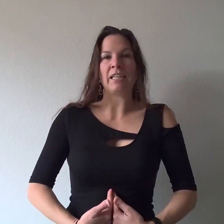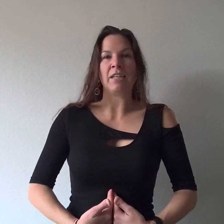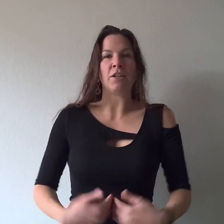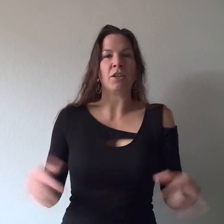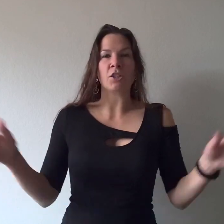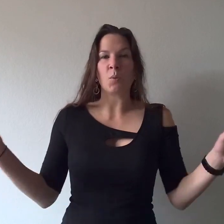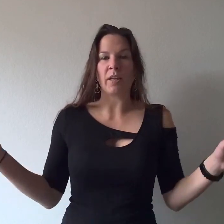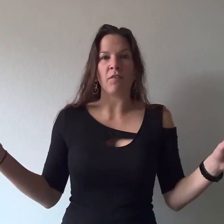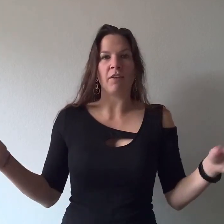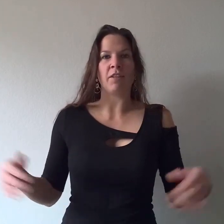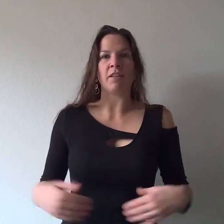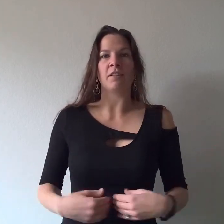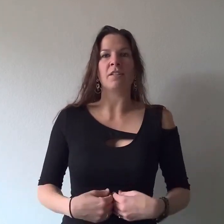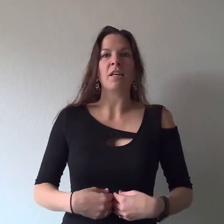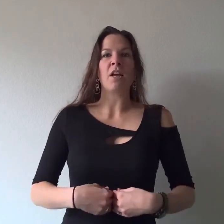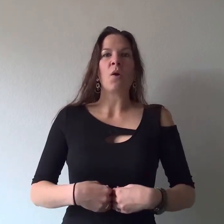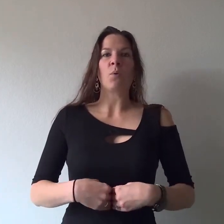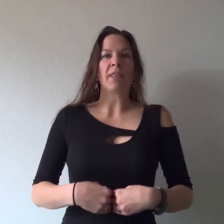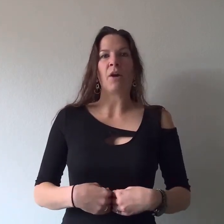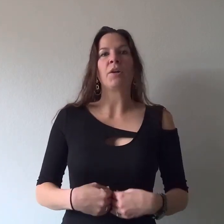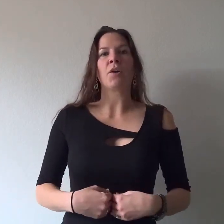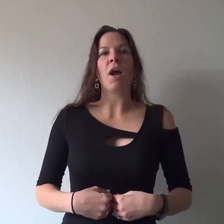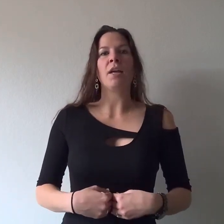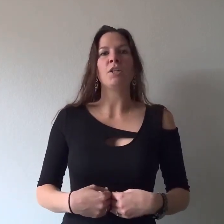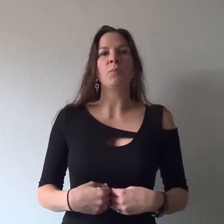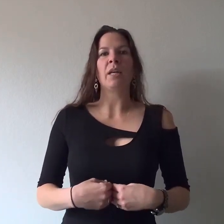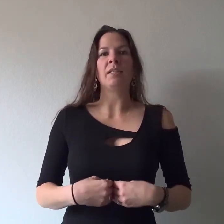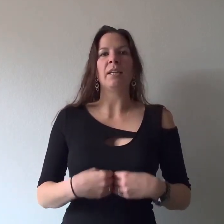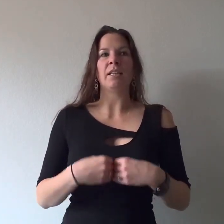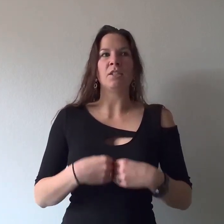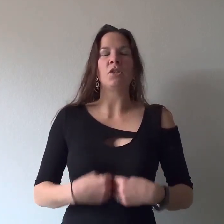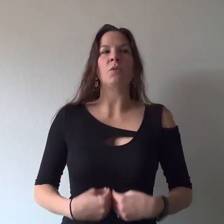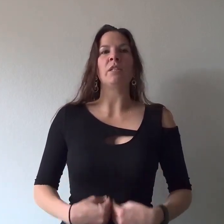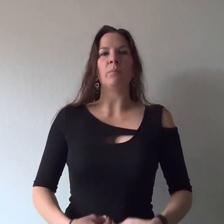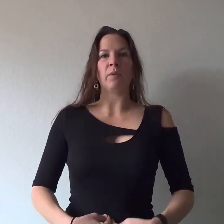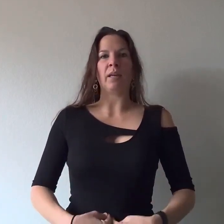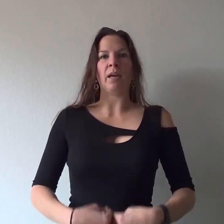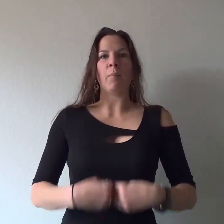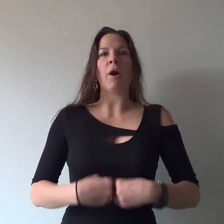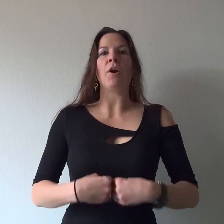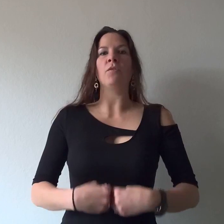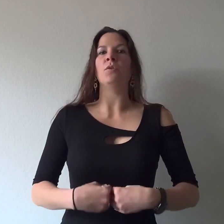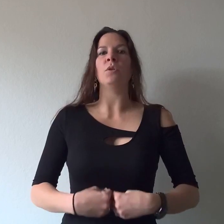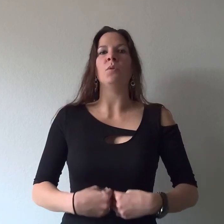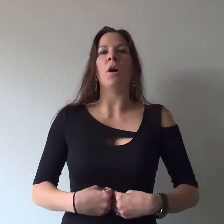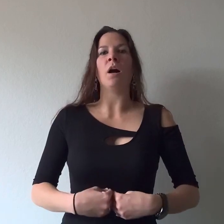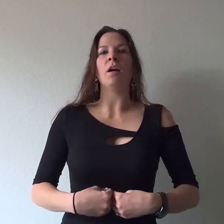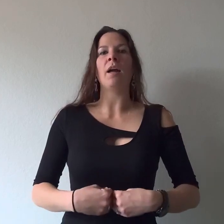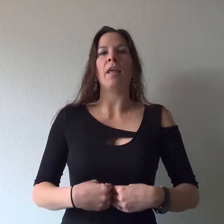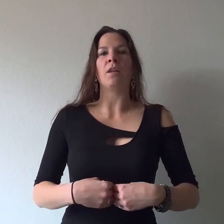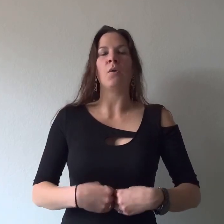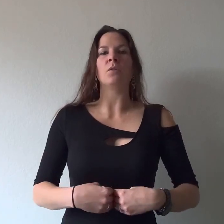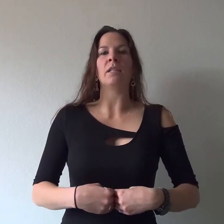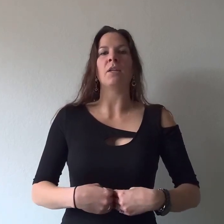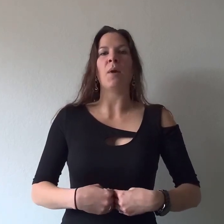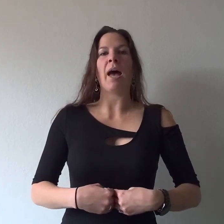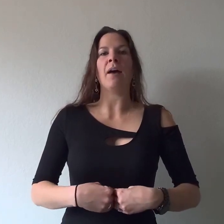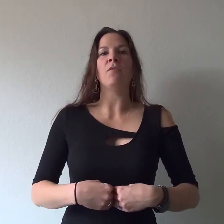year, 25 years without your crutch because it is so deeply a part of who you are and the goals that you have